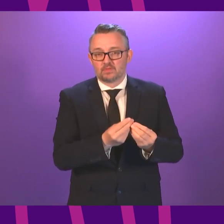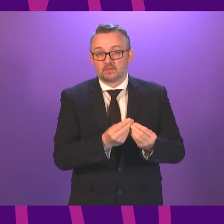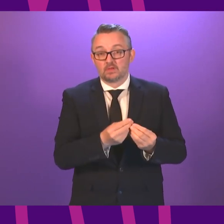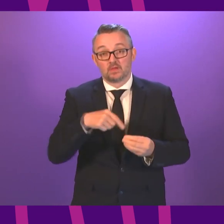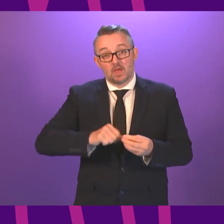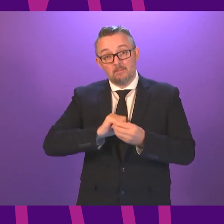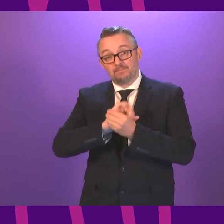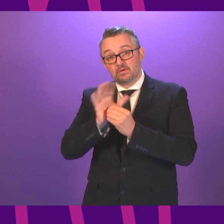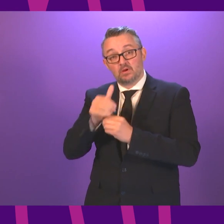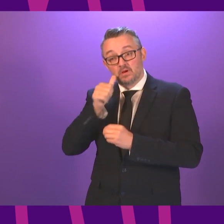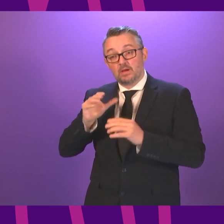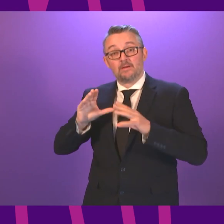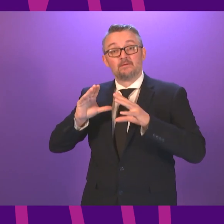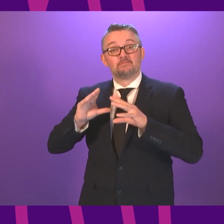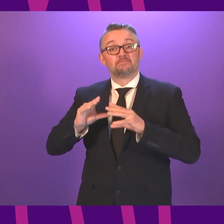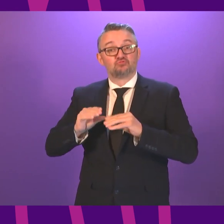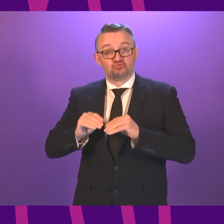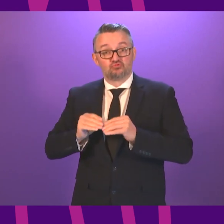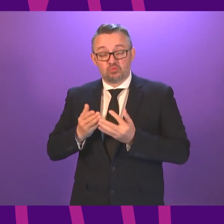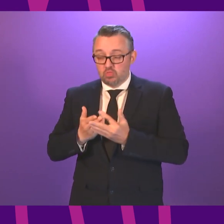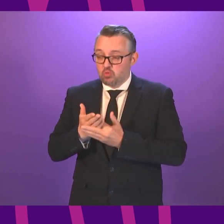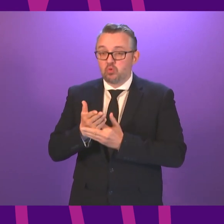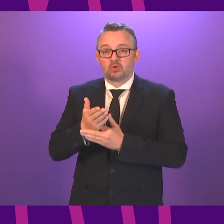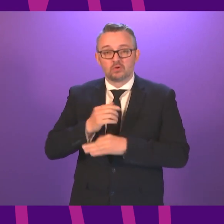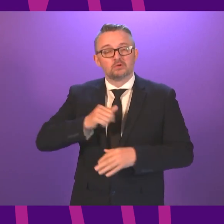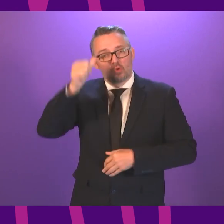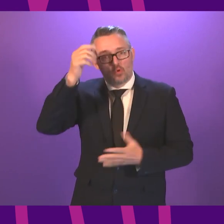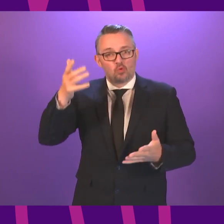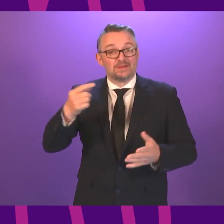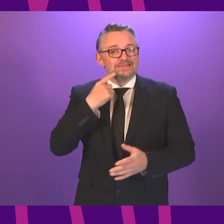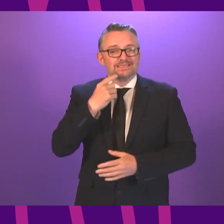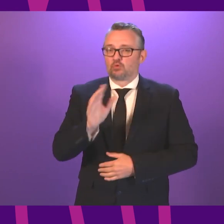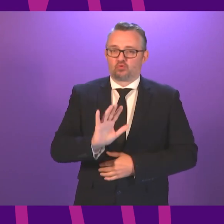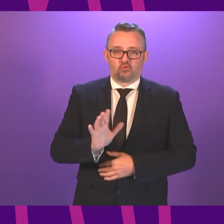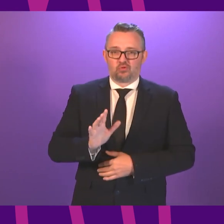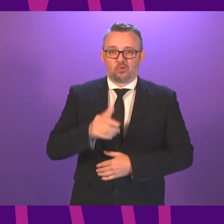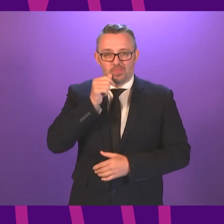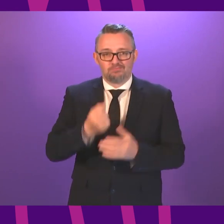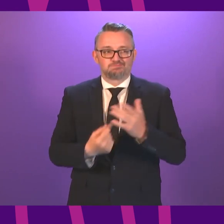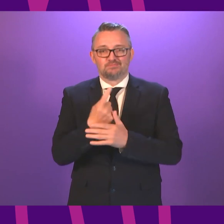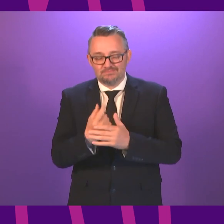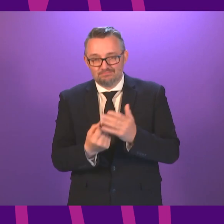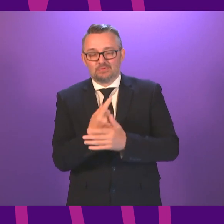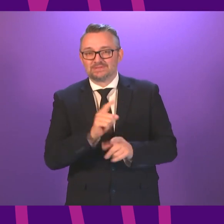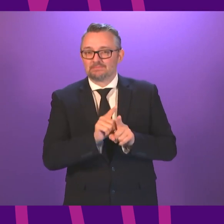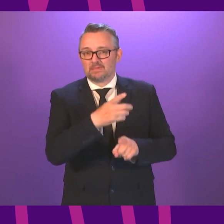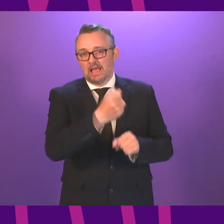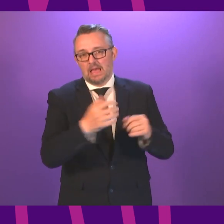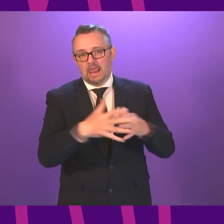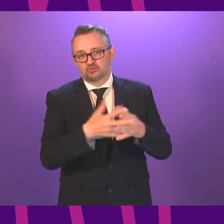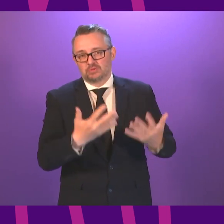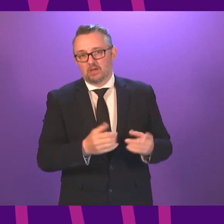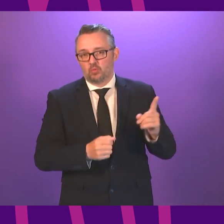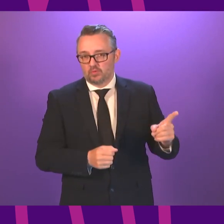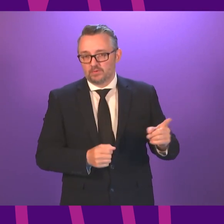of this pandemic, we will recognise that there will be bumps on the road, as we are experiencing in Glasgow just now. But the